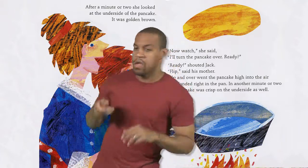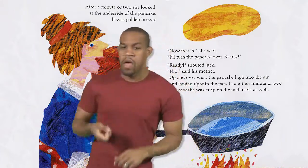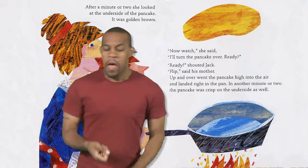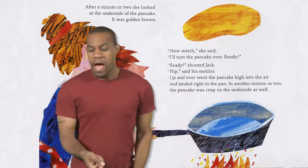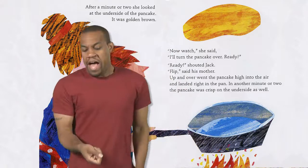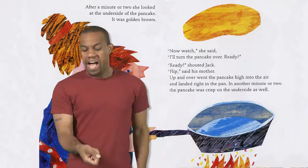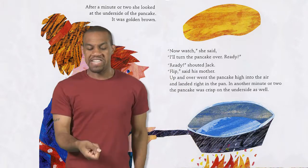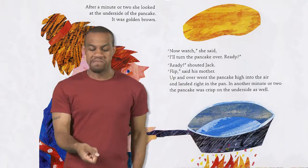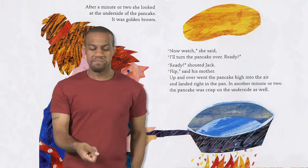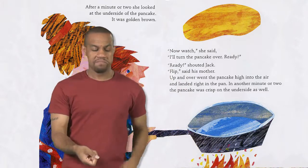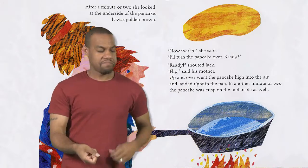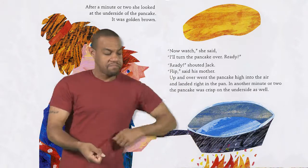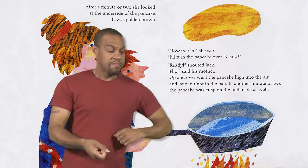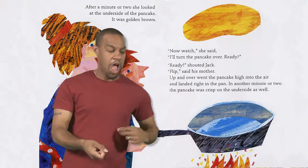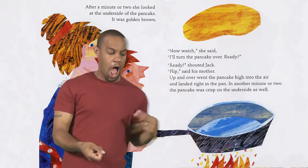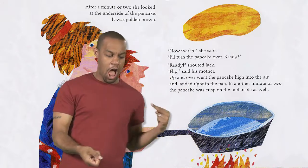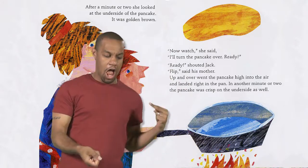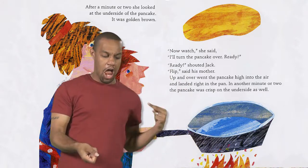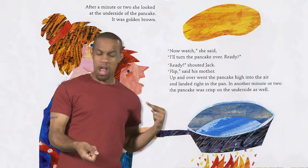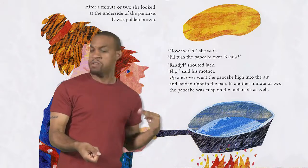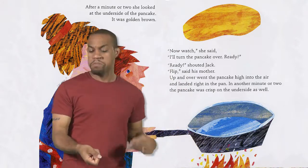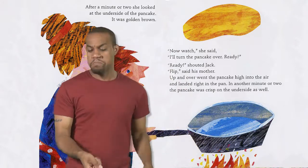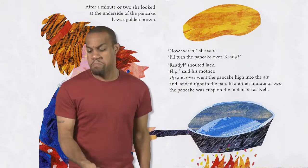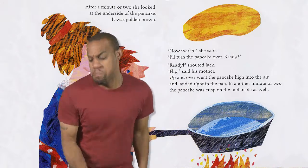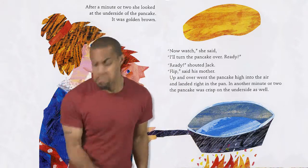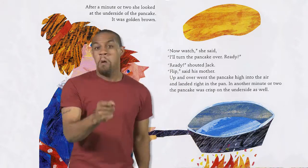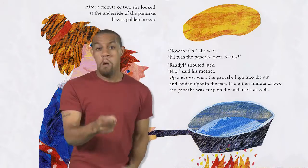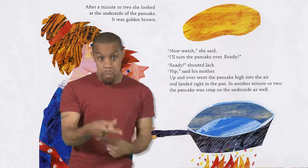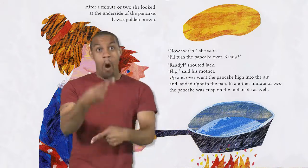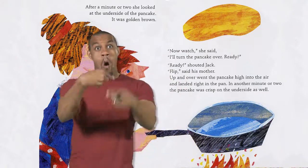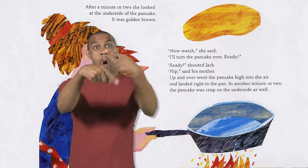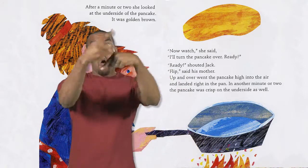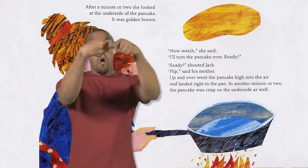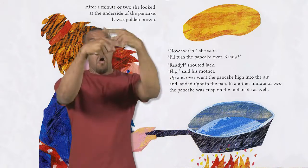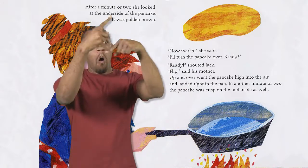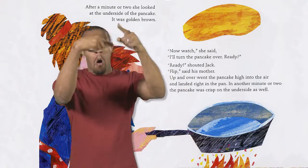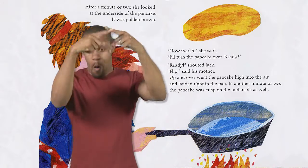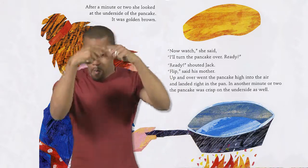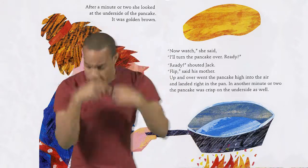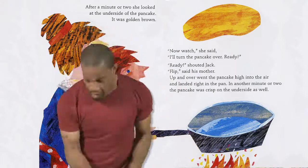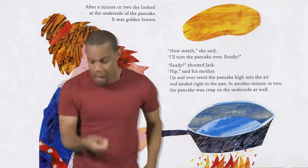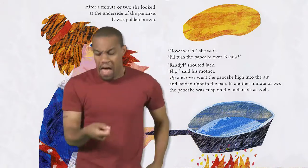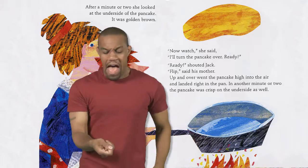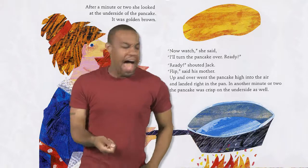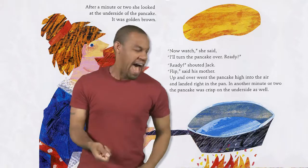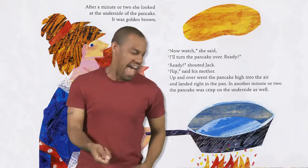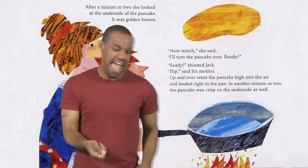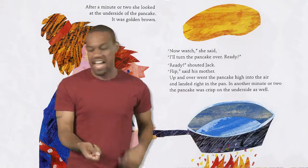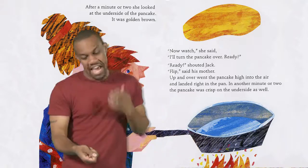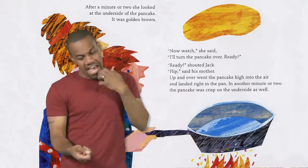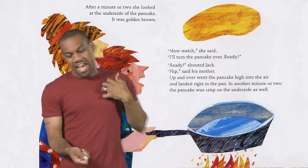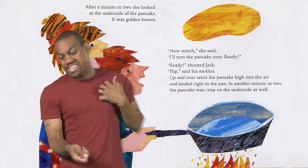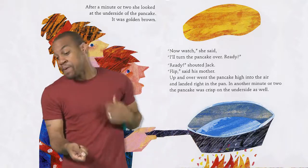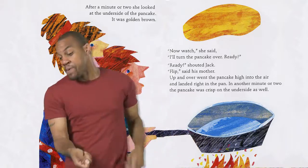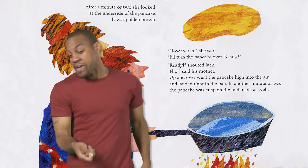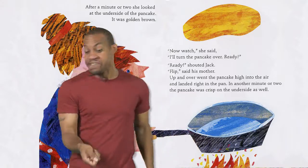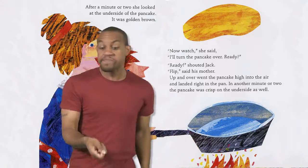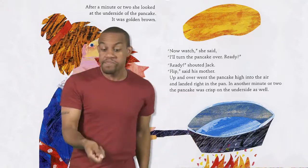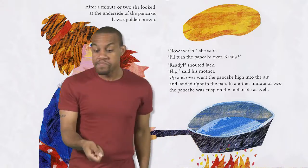Flip, said his mother Up and over went the pancake high into the air And landed right in the pan